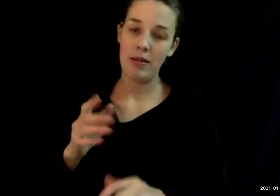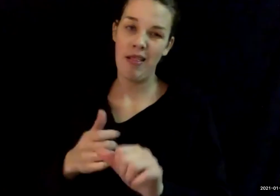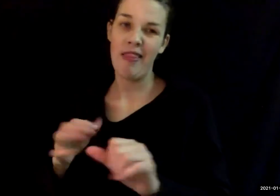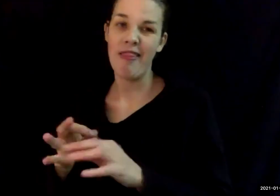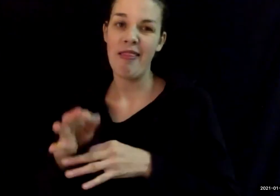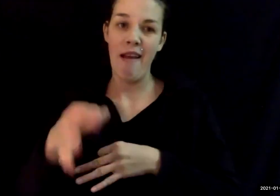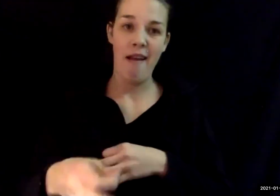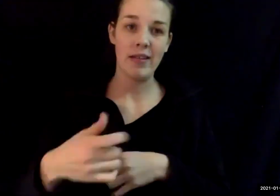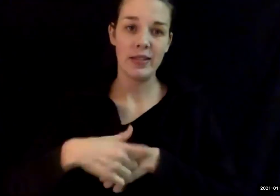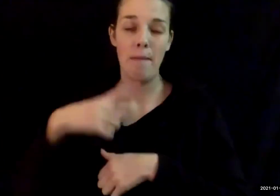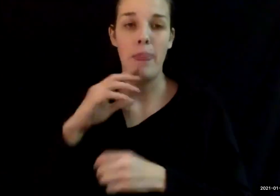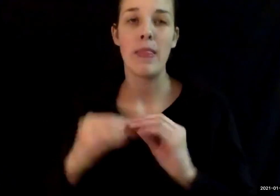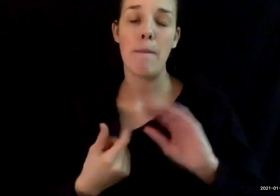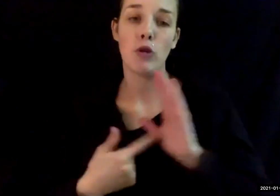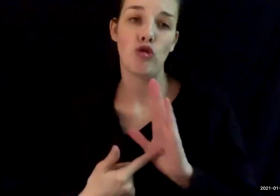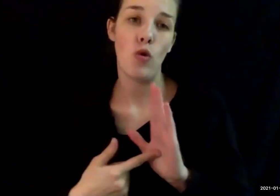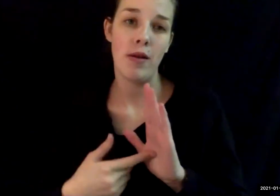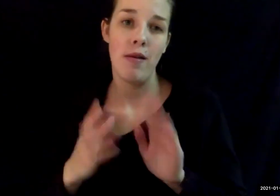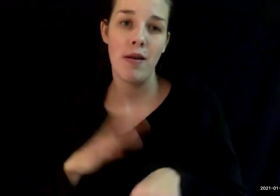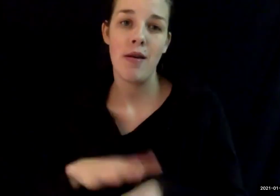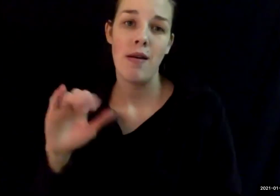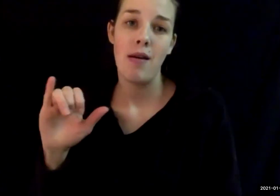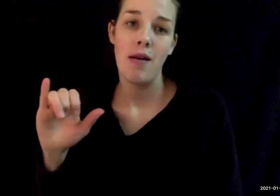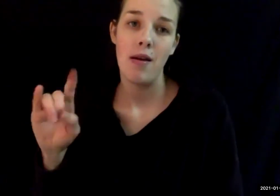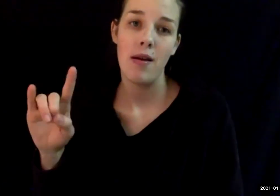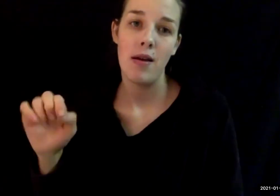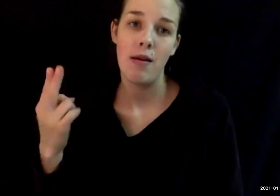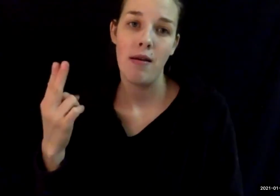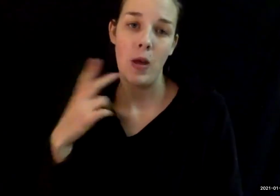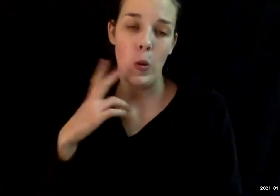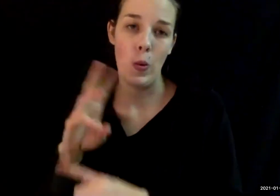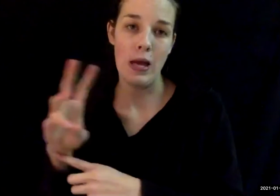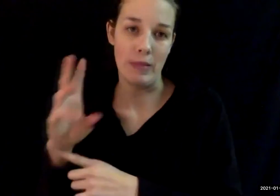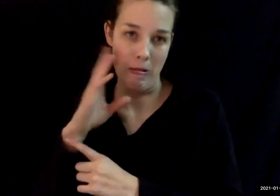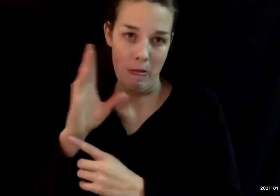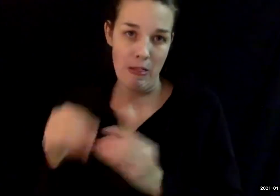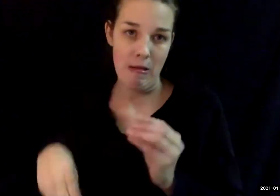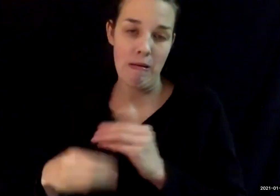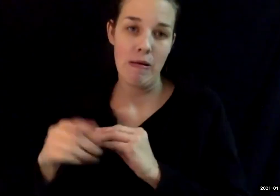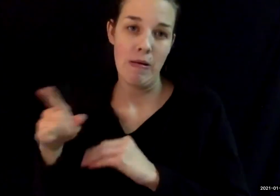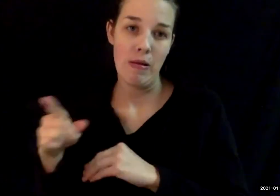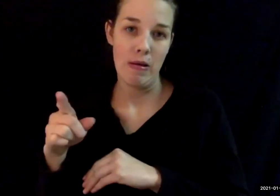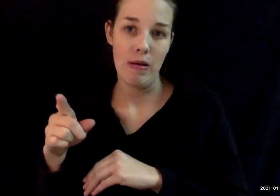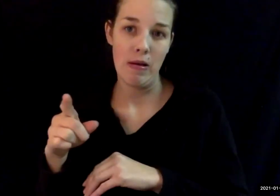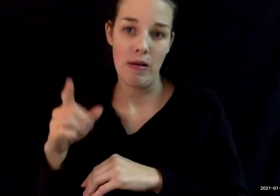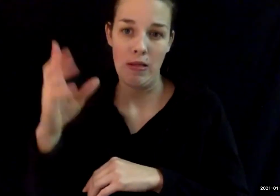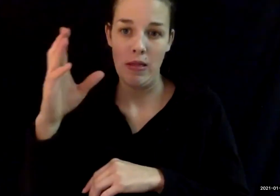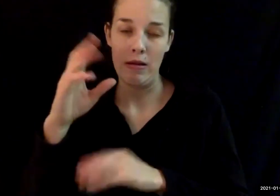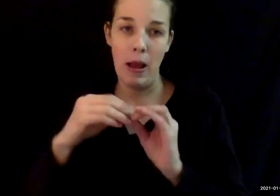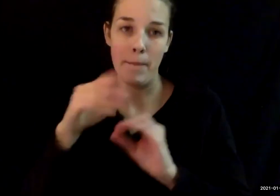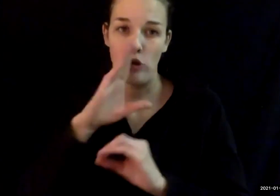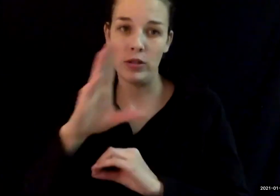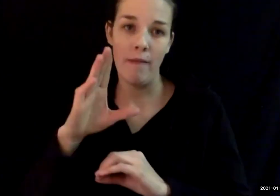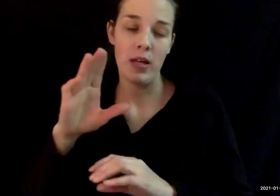in the numbers showing on the IDPH website. I do know that they are putting those forward-facing numbers of